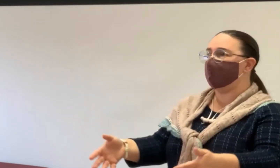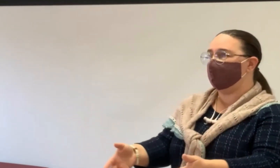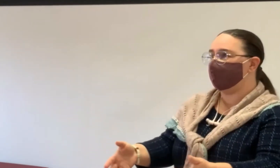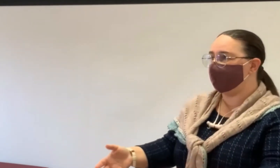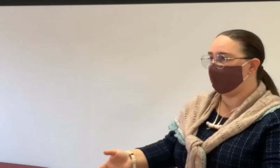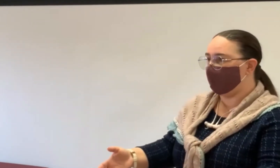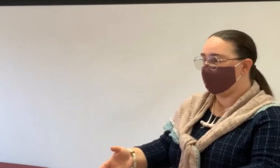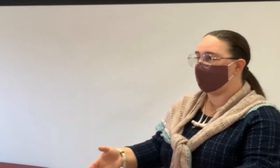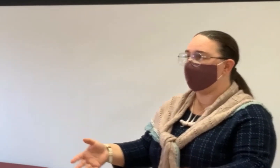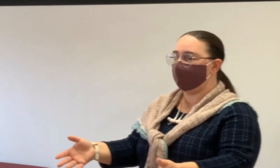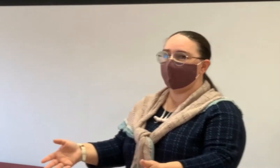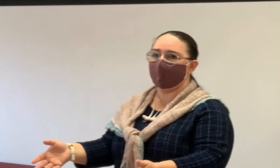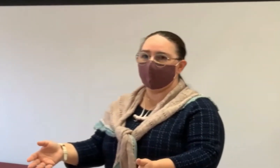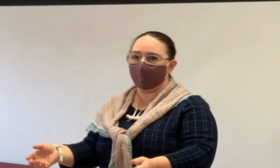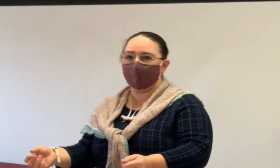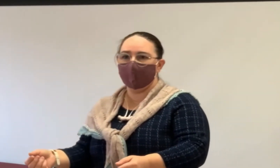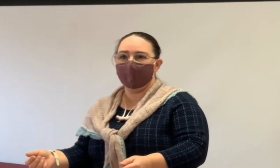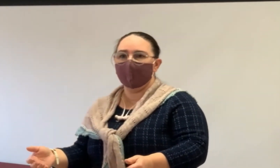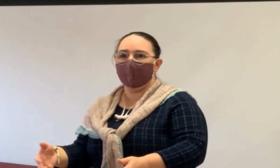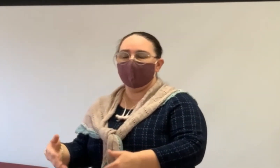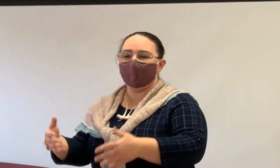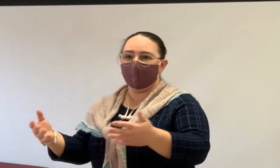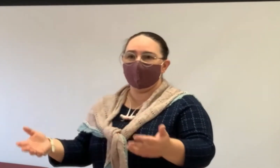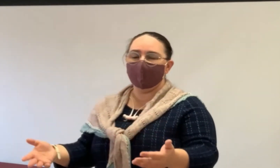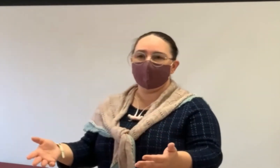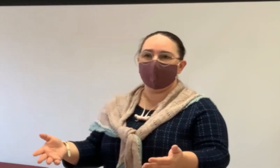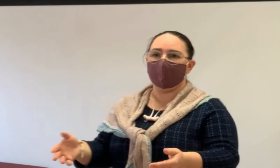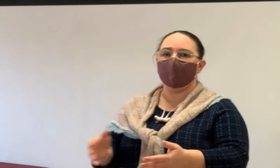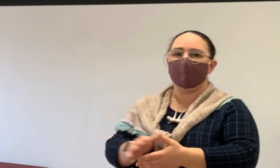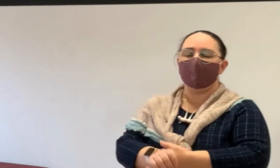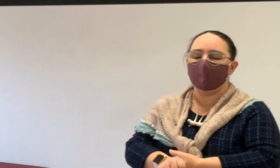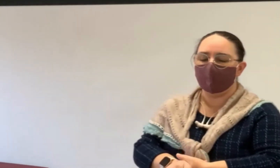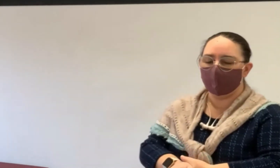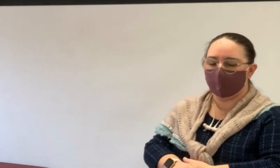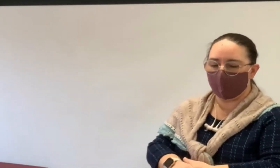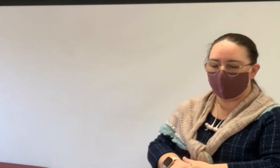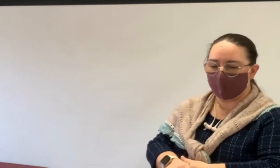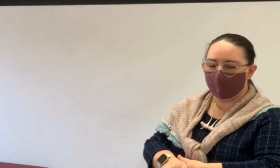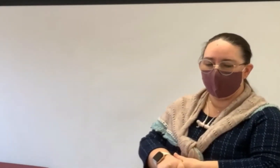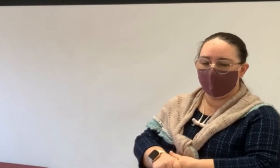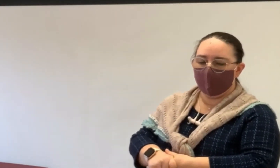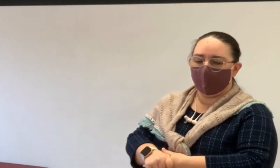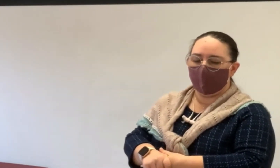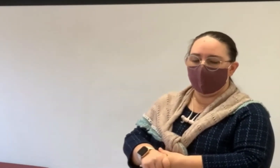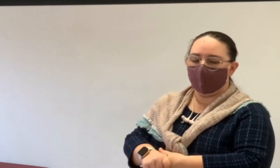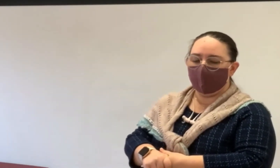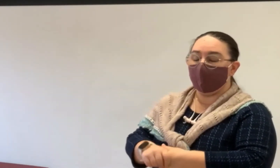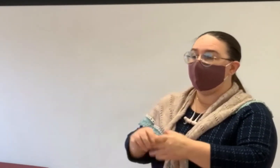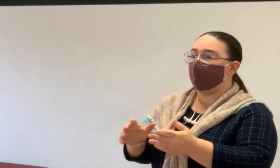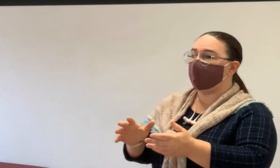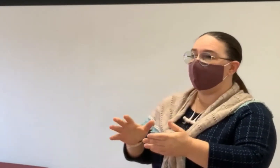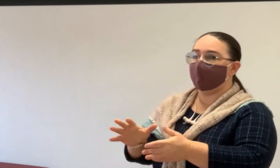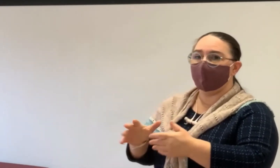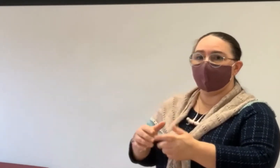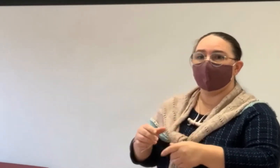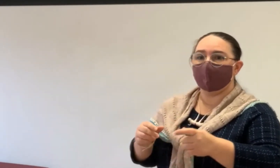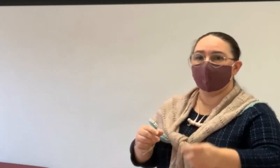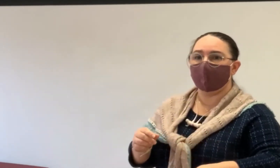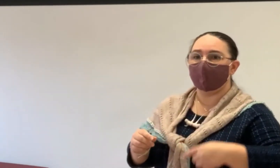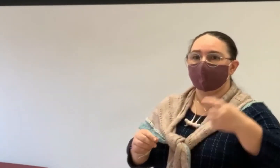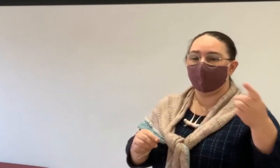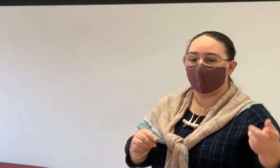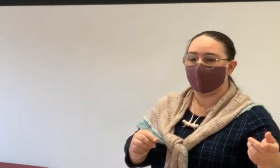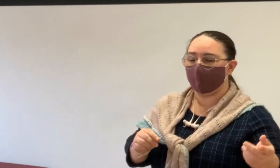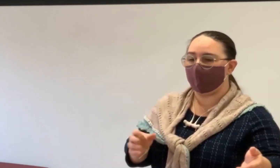have to be at least 65 to get a reverse mortgage, you have to have enough equity in the property. Um, but you can actually also use a